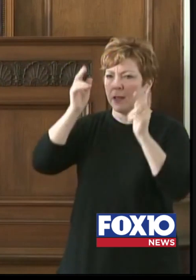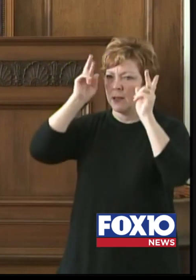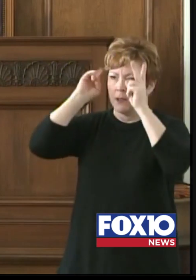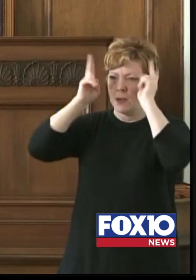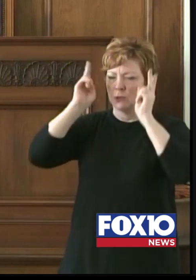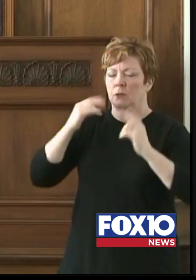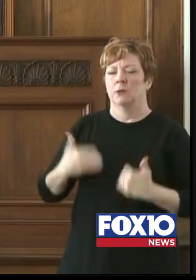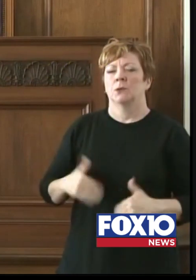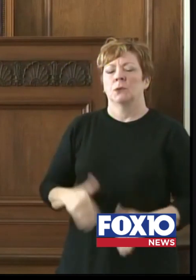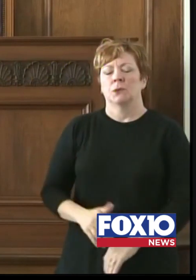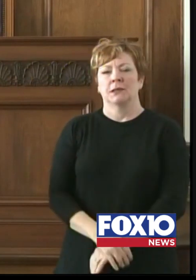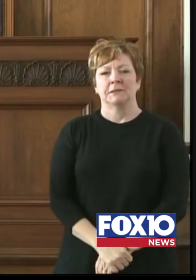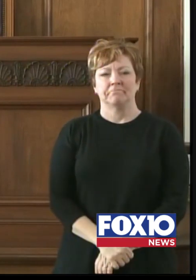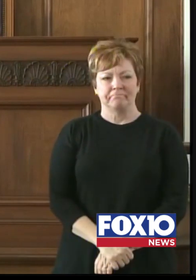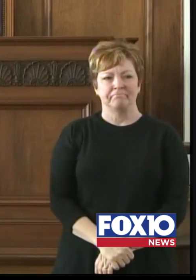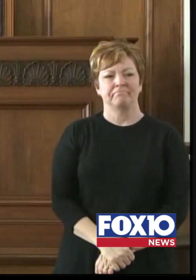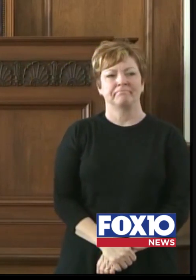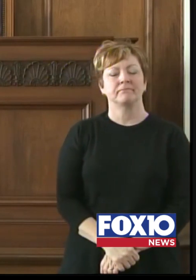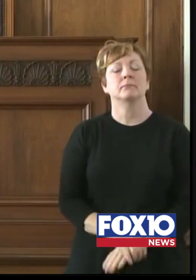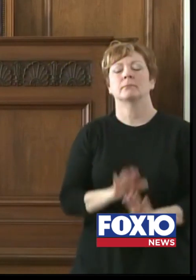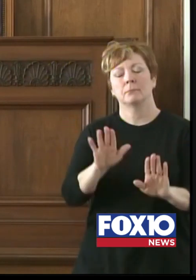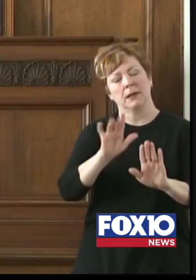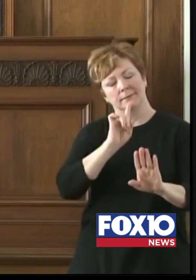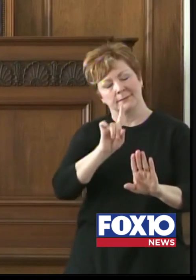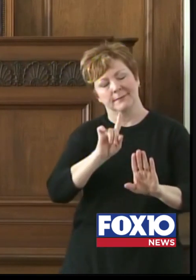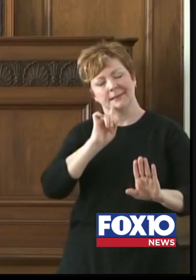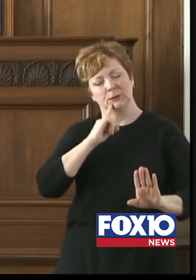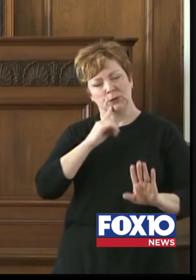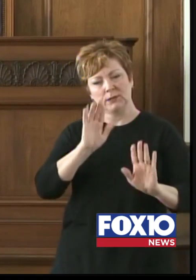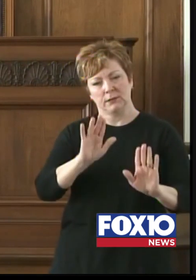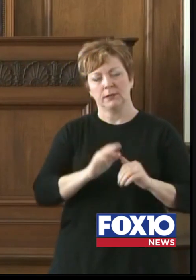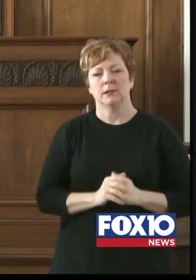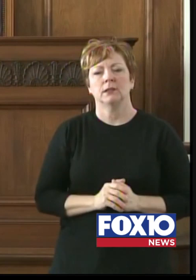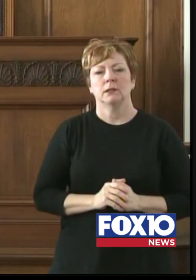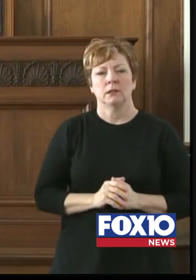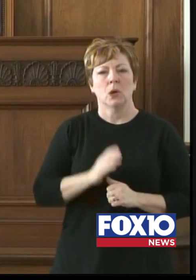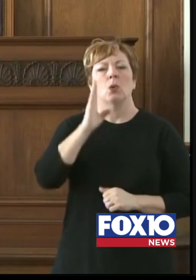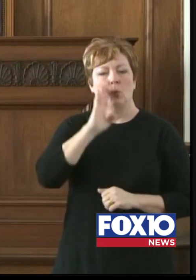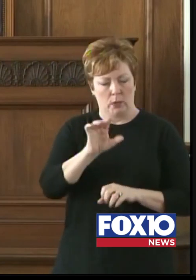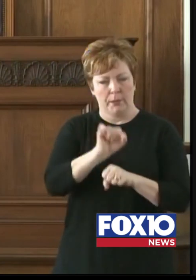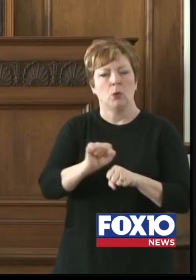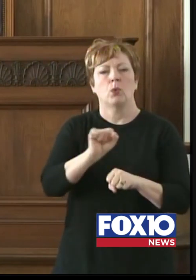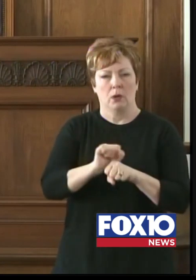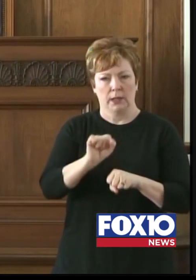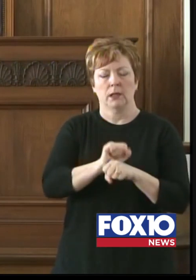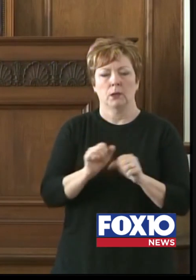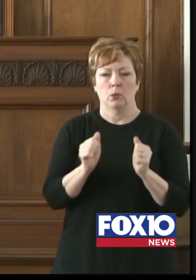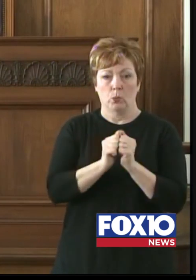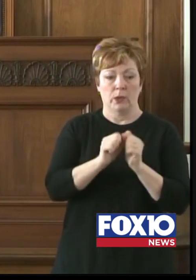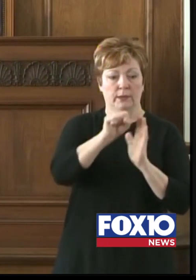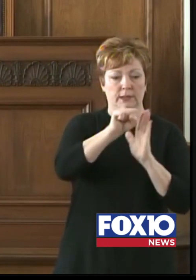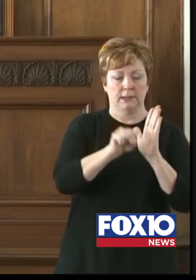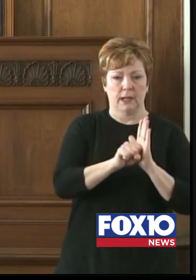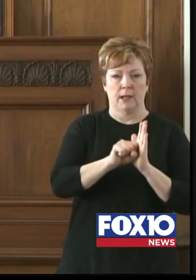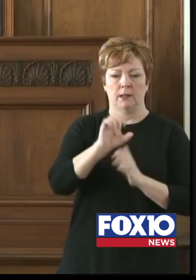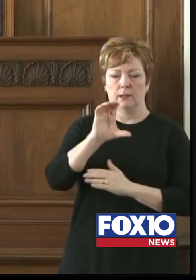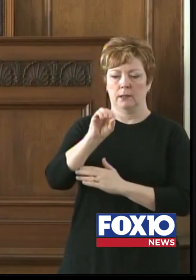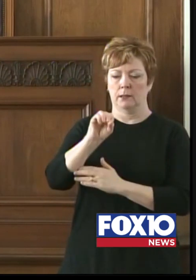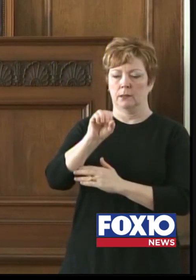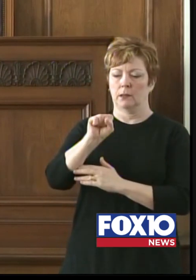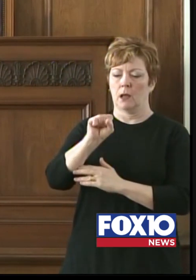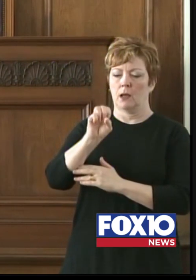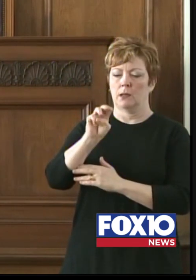salon. I On a serious note, we will be working proactively with the state cosmetology board,